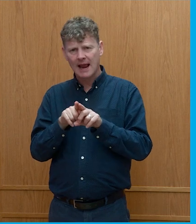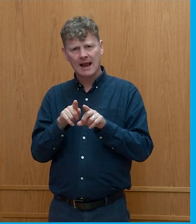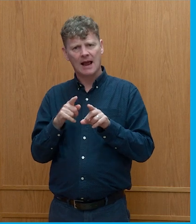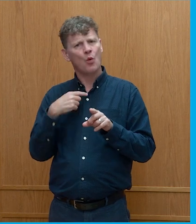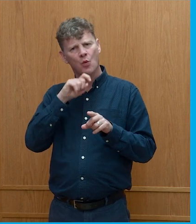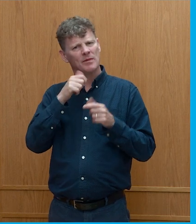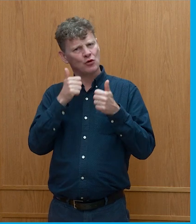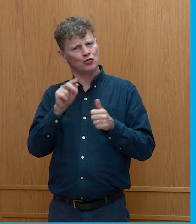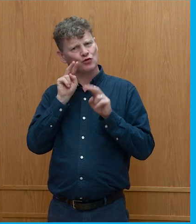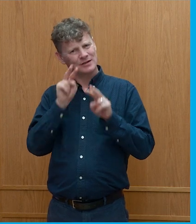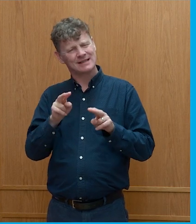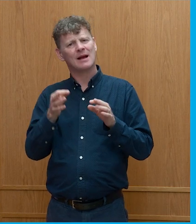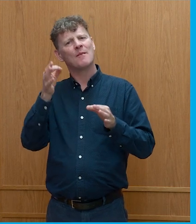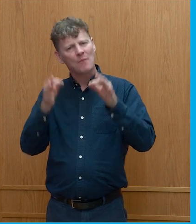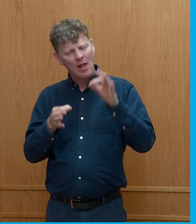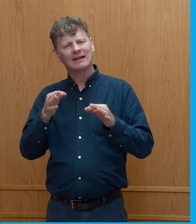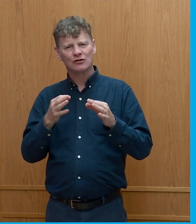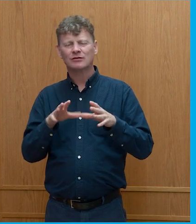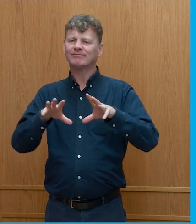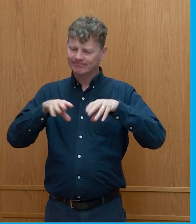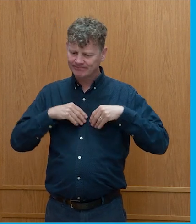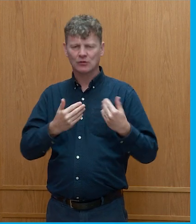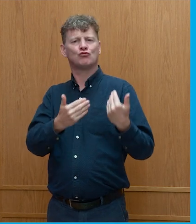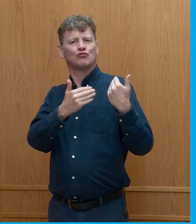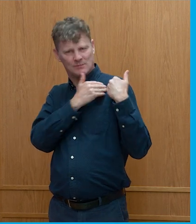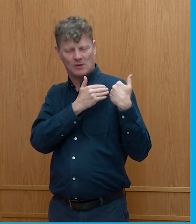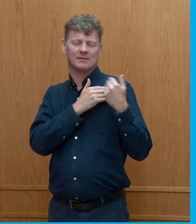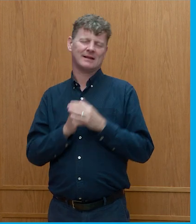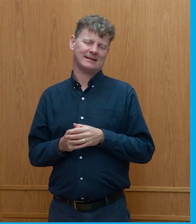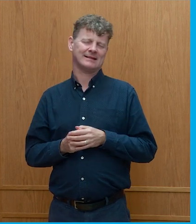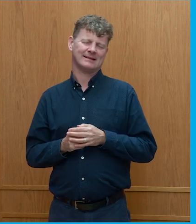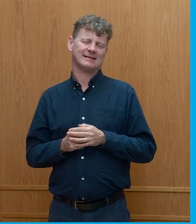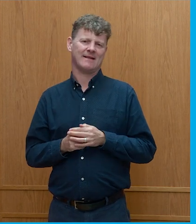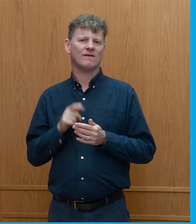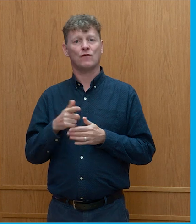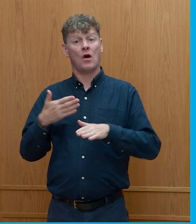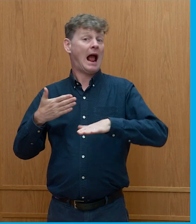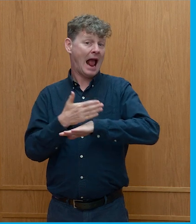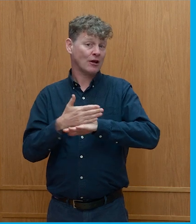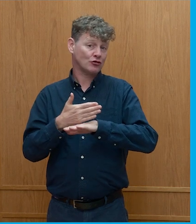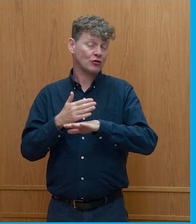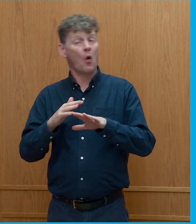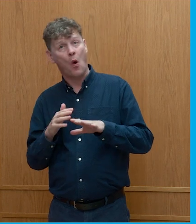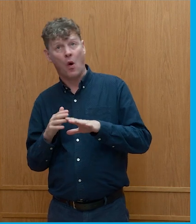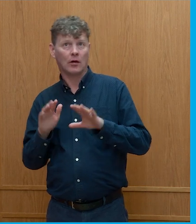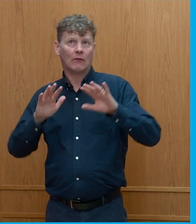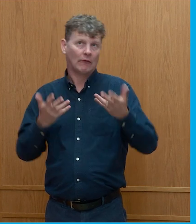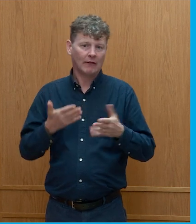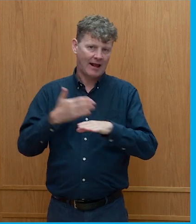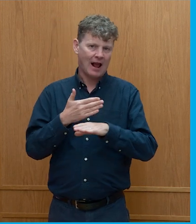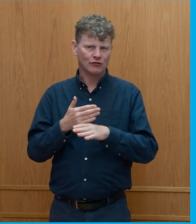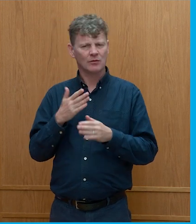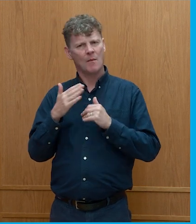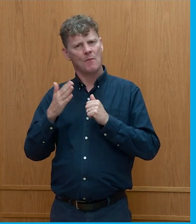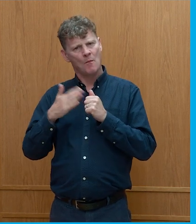see some of our politicians taking responsibility for the actions or inaction and being a bit more courageous